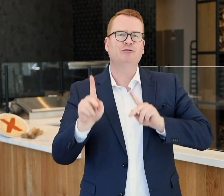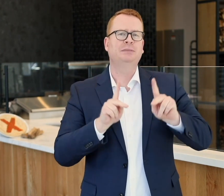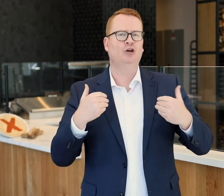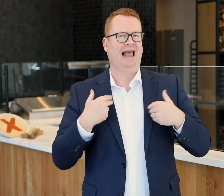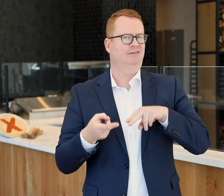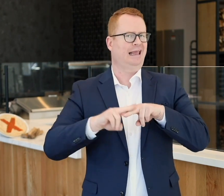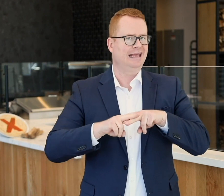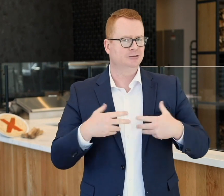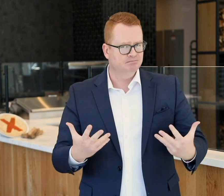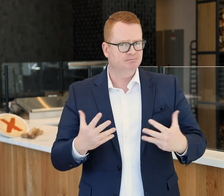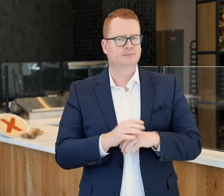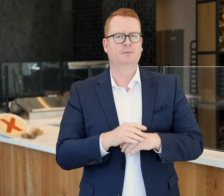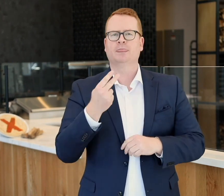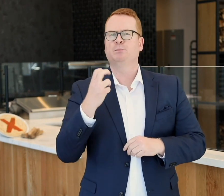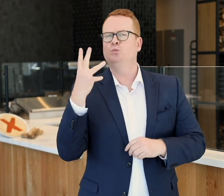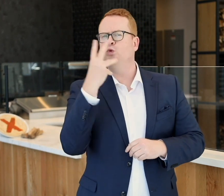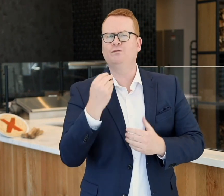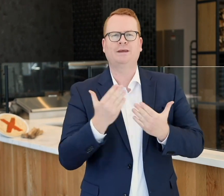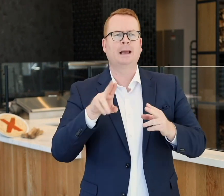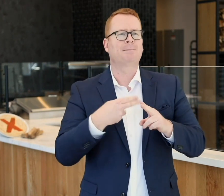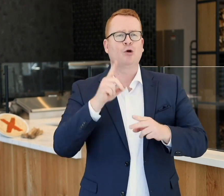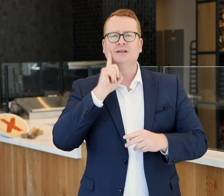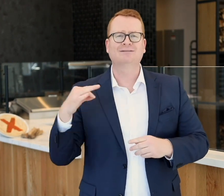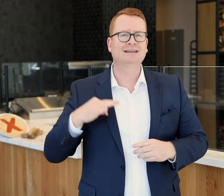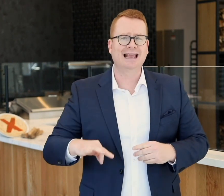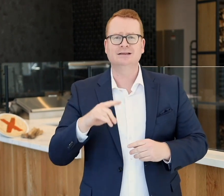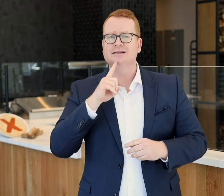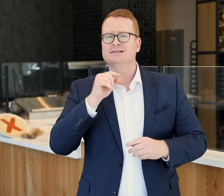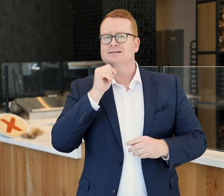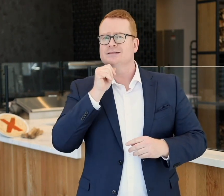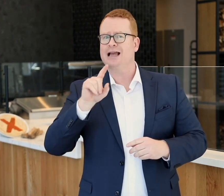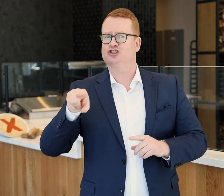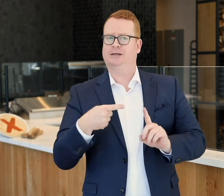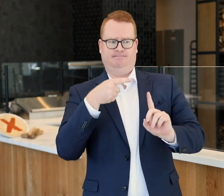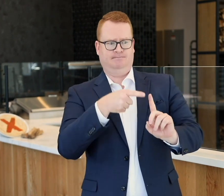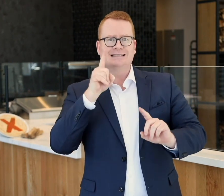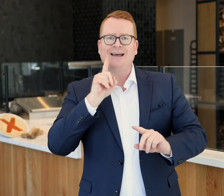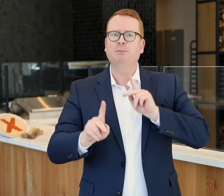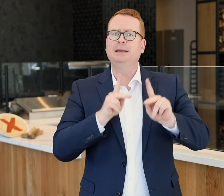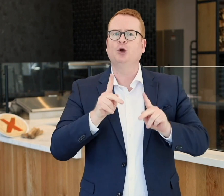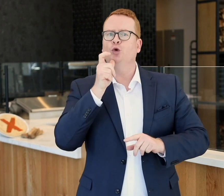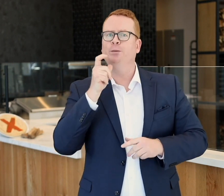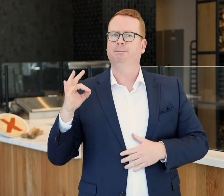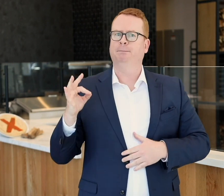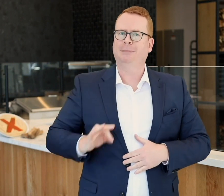as Deaf people have yielded. The beautiful thing about Deaf gain is that it is not just Deaf people who benefit.